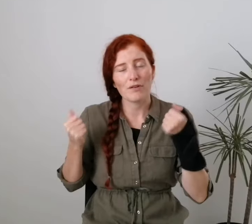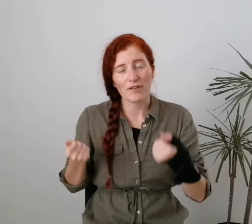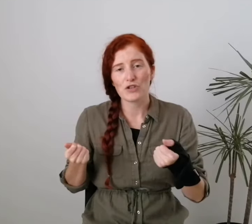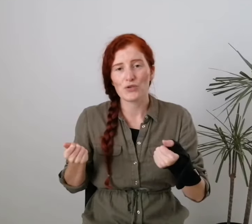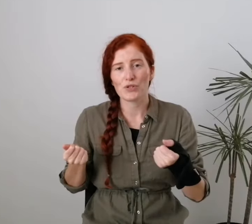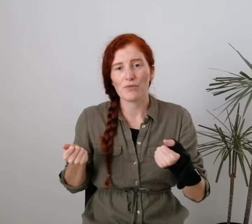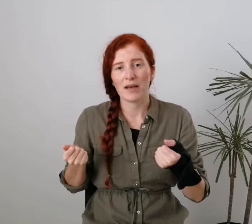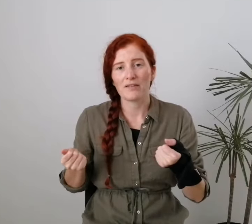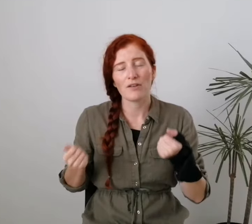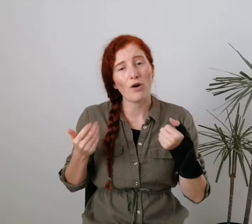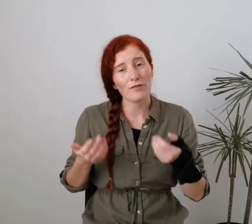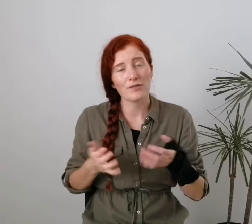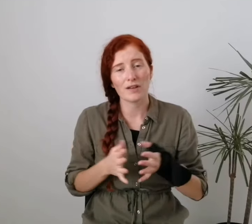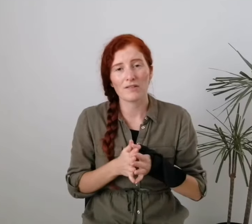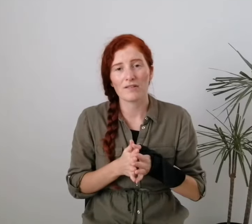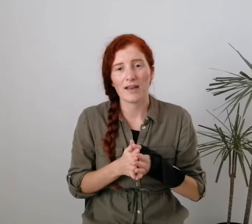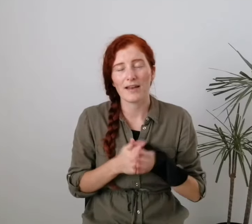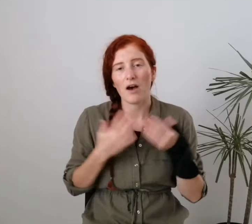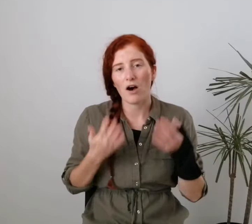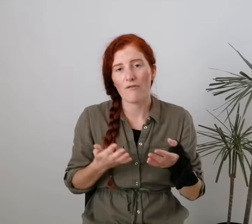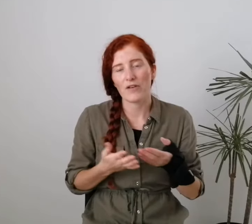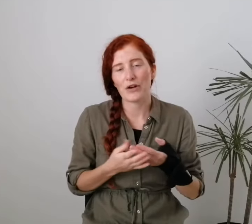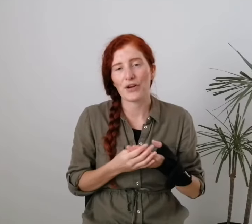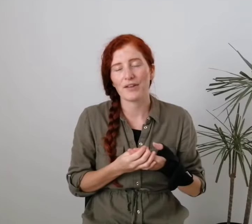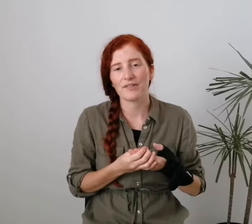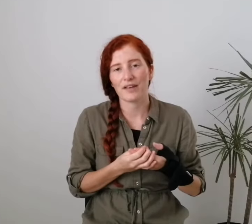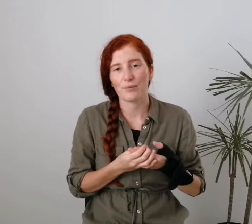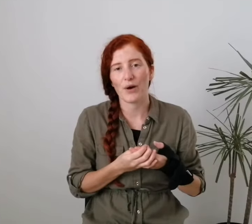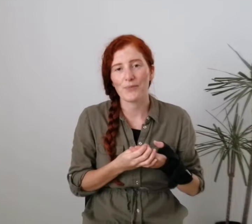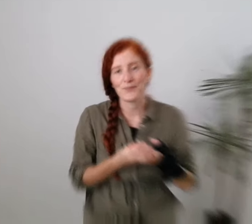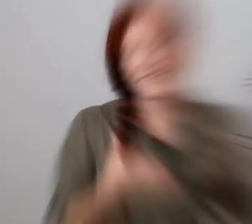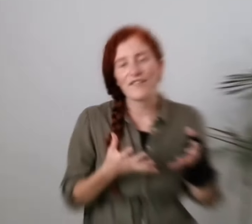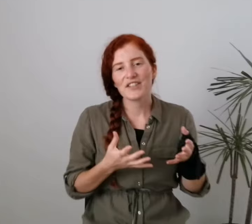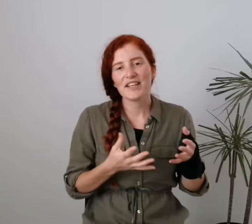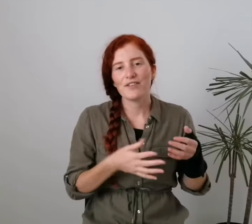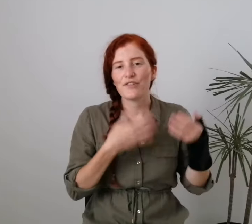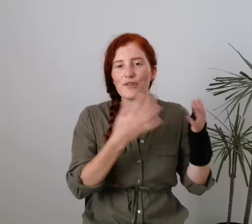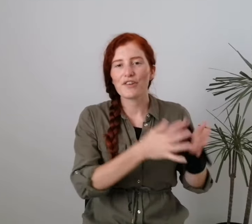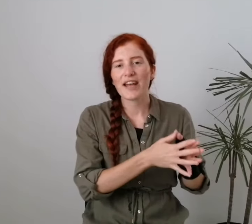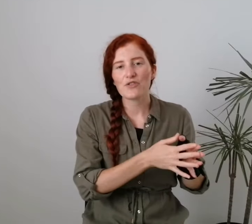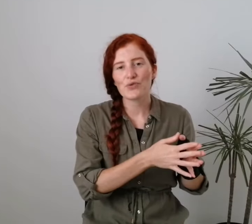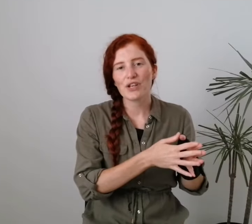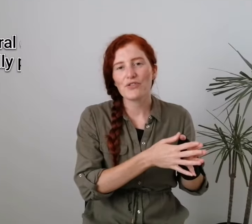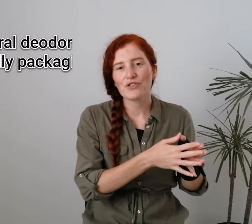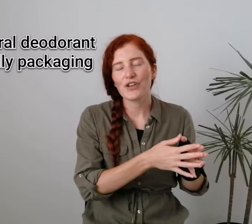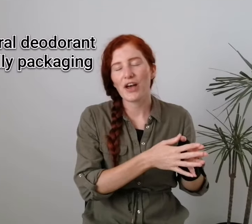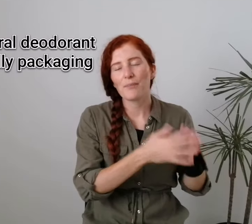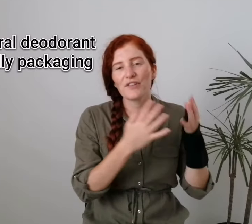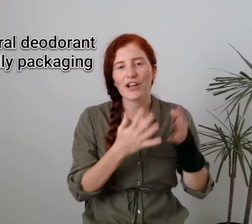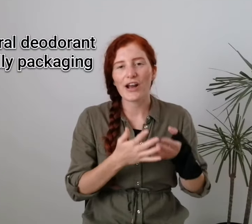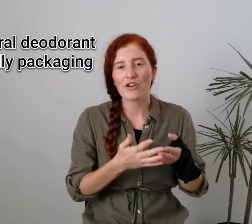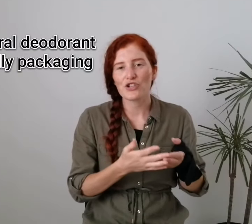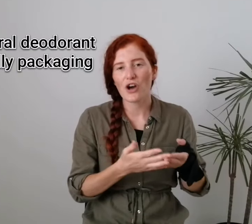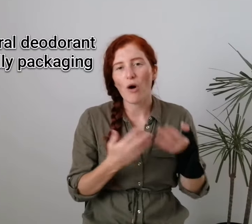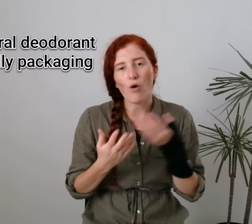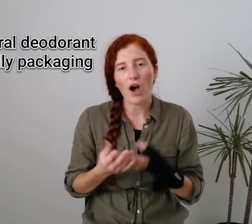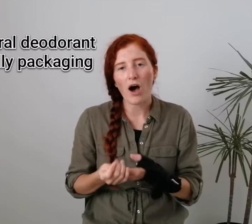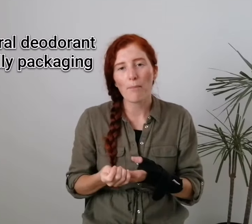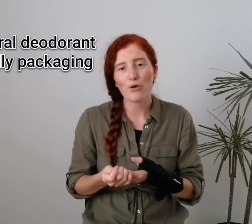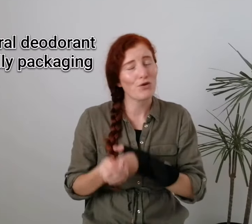conventional toothpaste that often does contain harmful ingredients as well. Seventeen is to use a natural deodorant that comes in a glass jar or cardboard